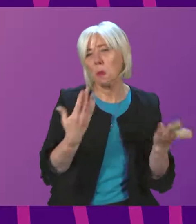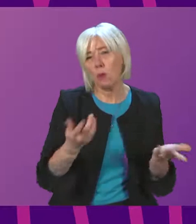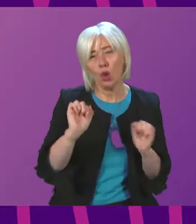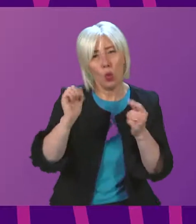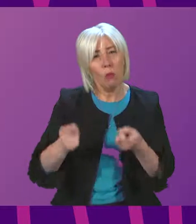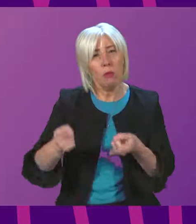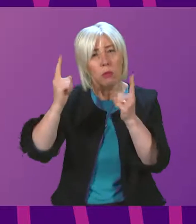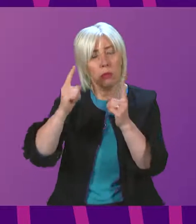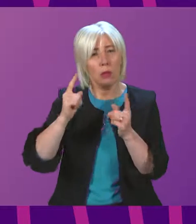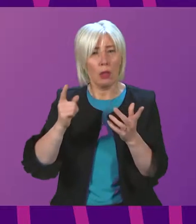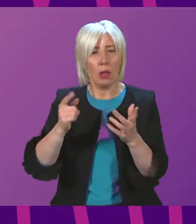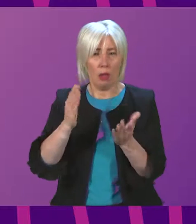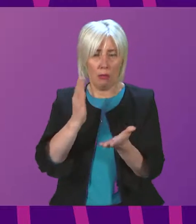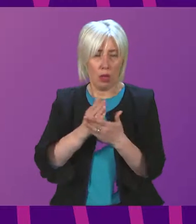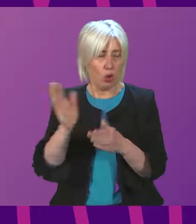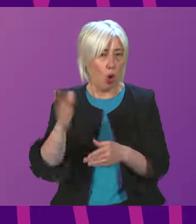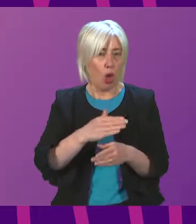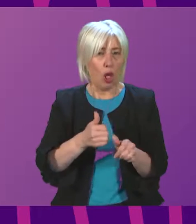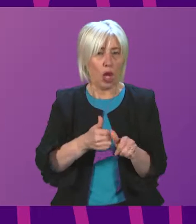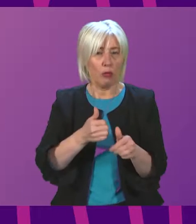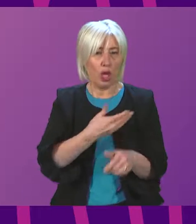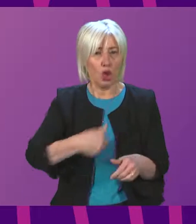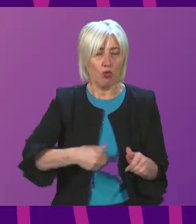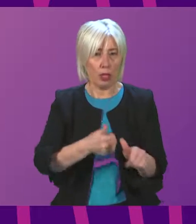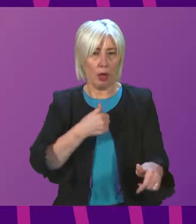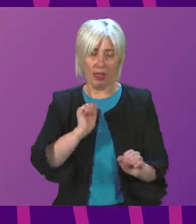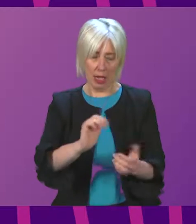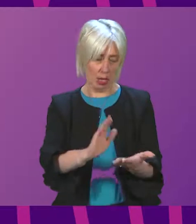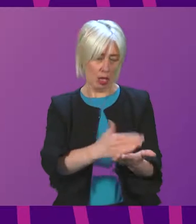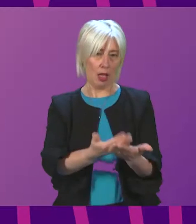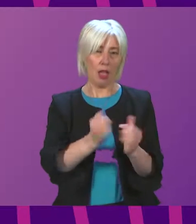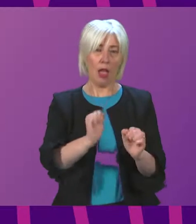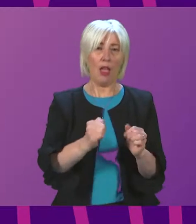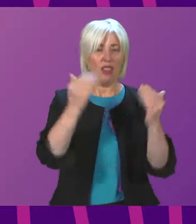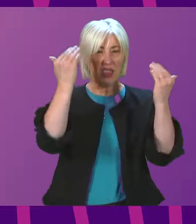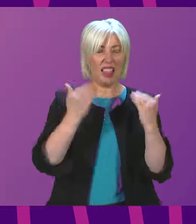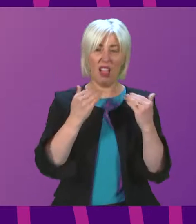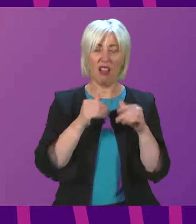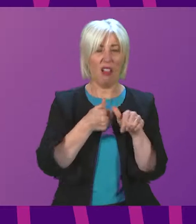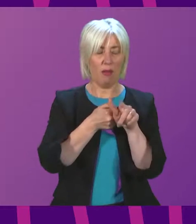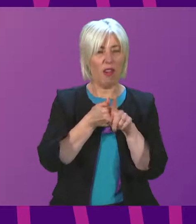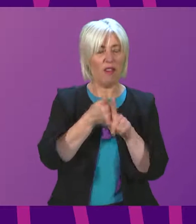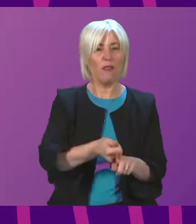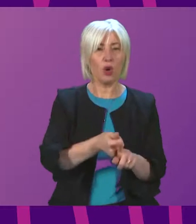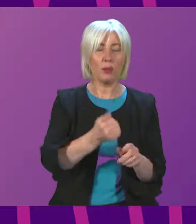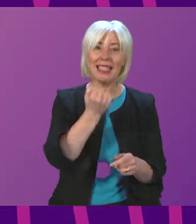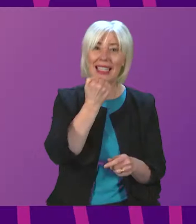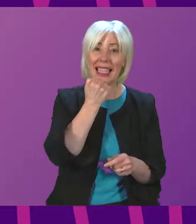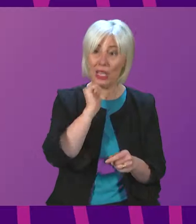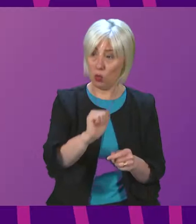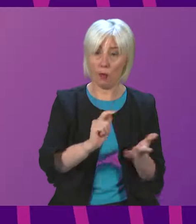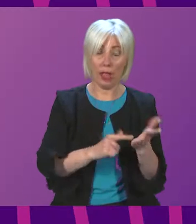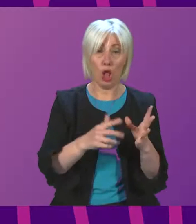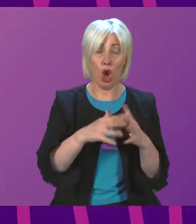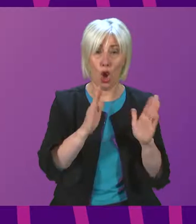accept that insurers will have every right to interpret the legal enforcement date and the standards as the one in law, and